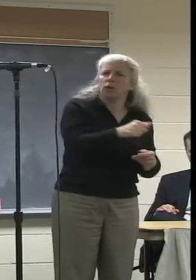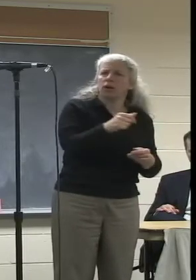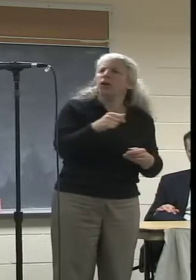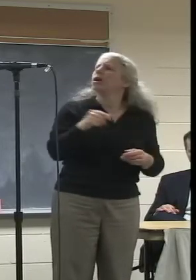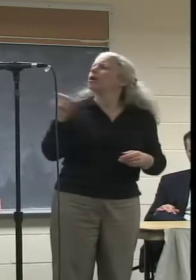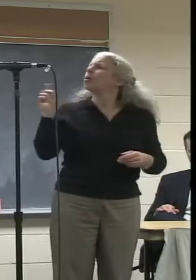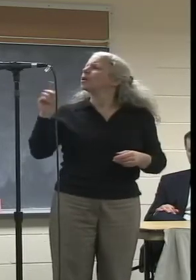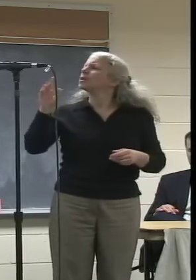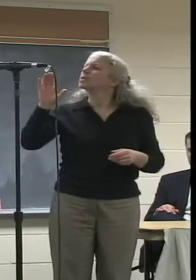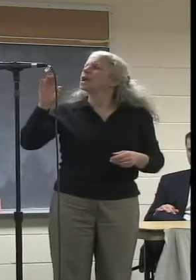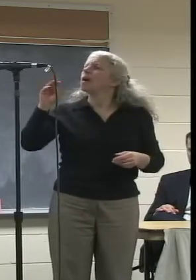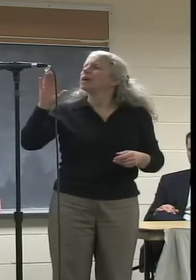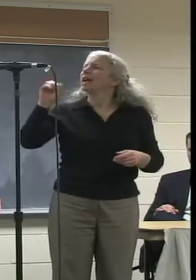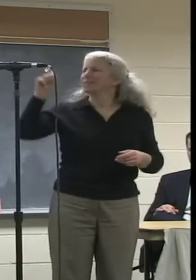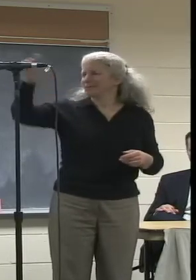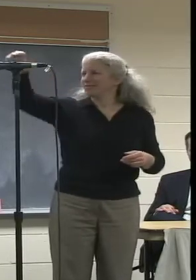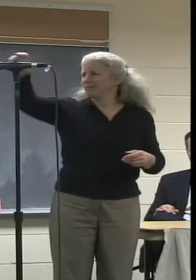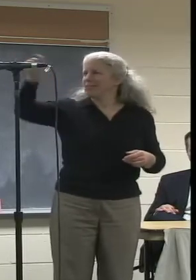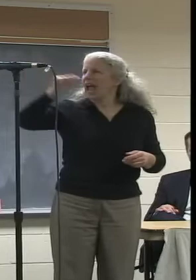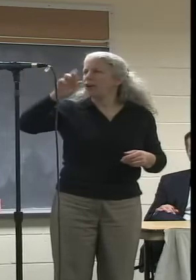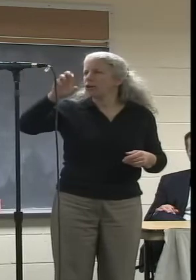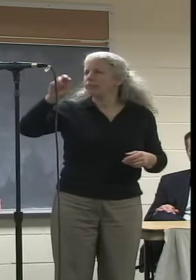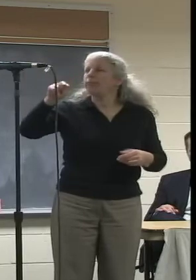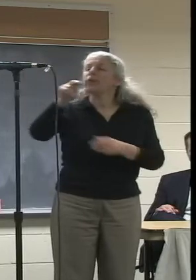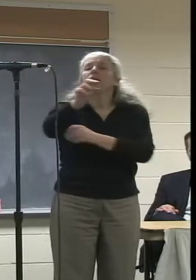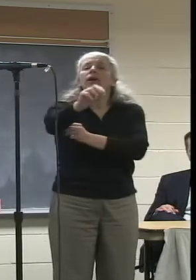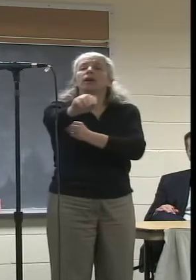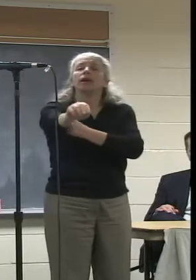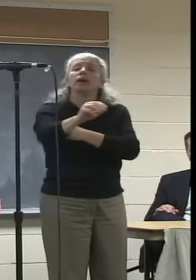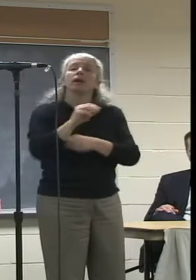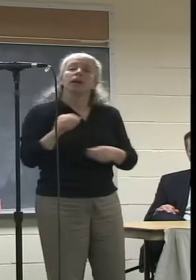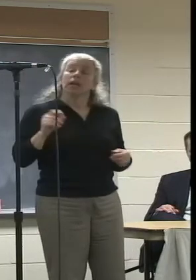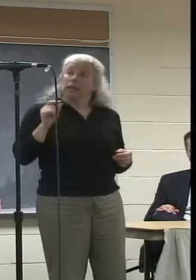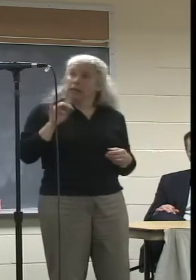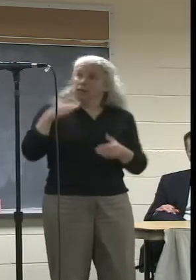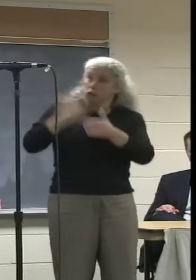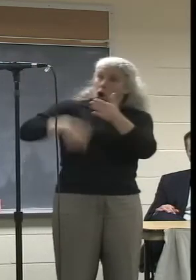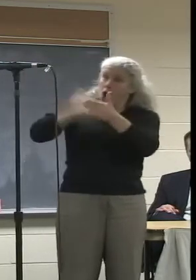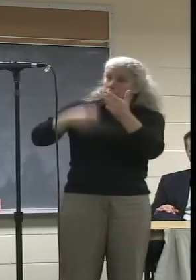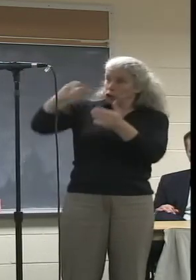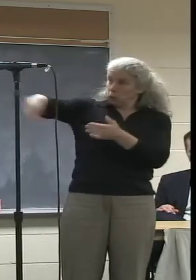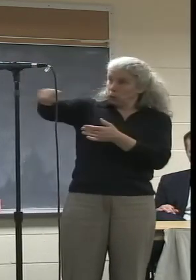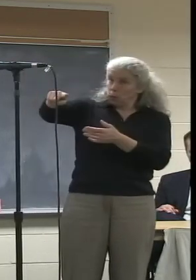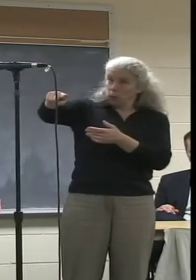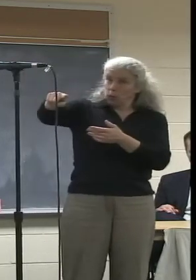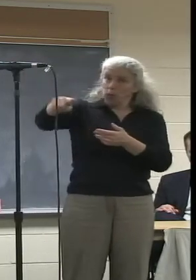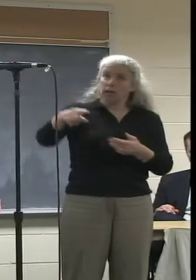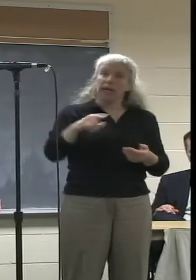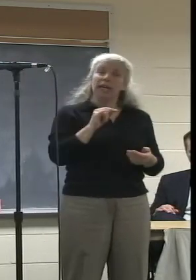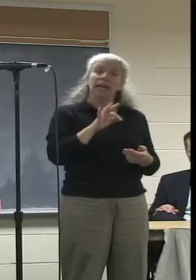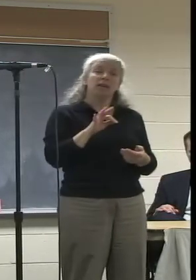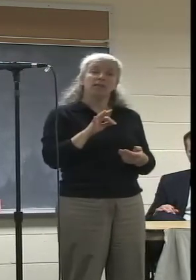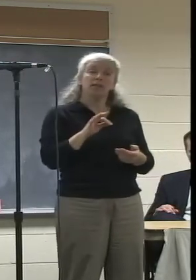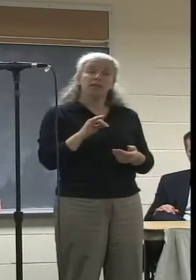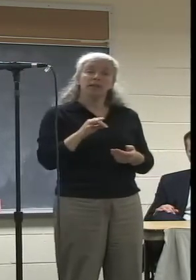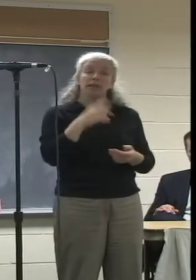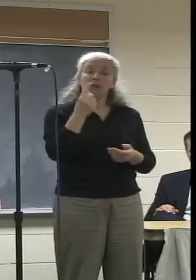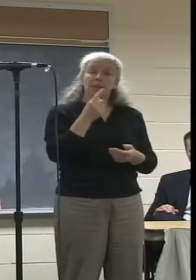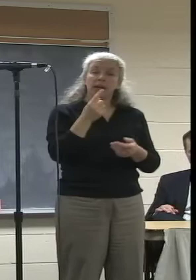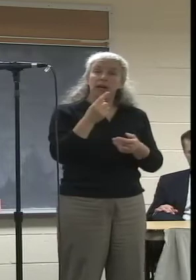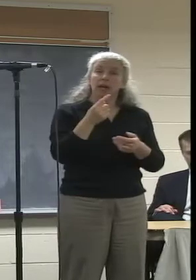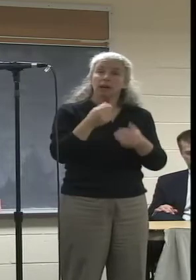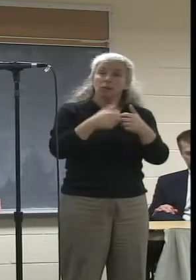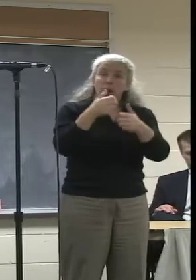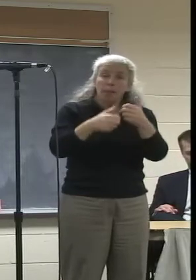where's, hi, sorry. Comcast will try to take out of the budget of NCTV. So they'll reduce the $400